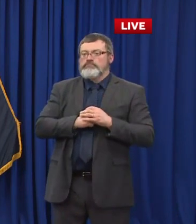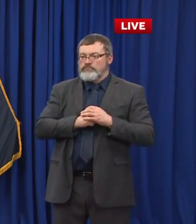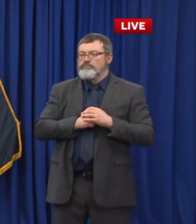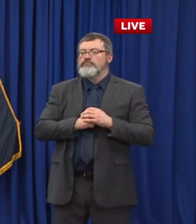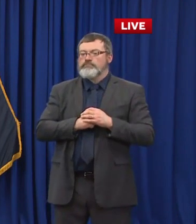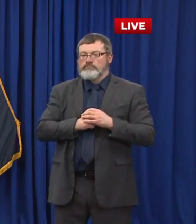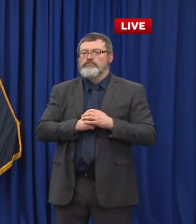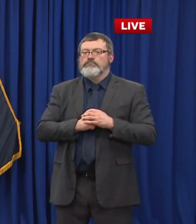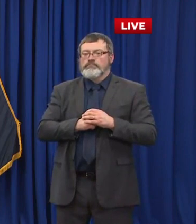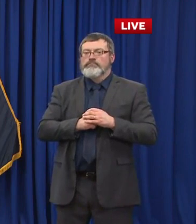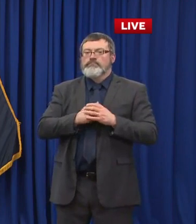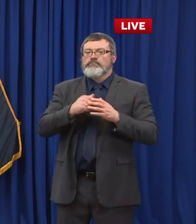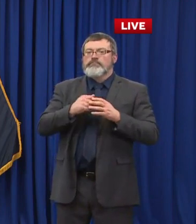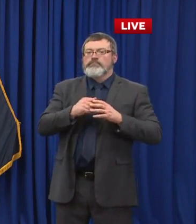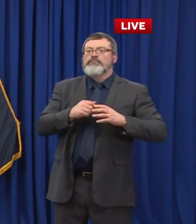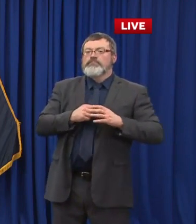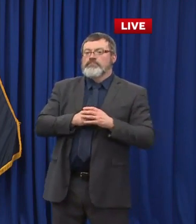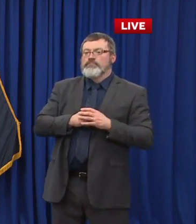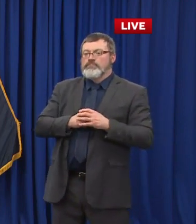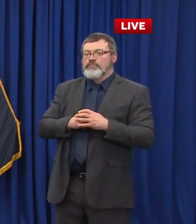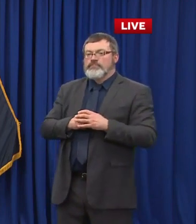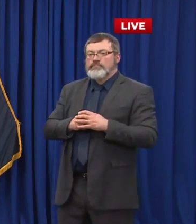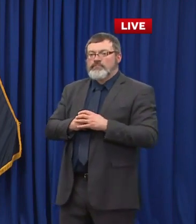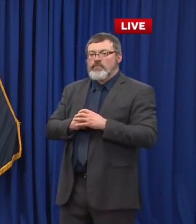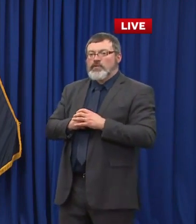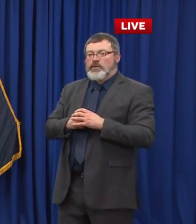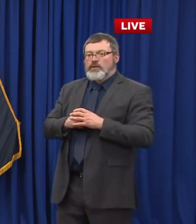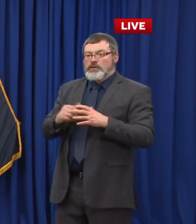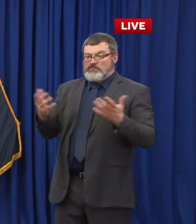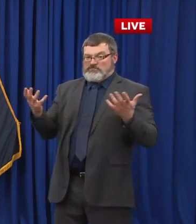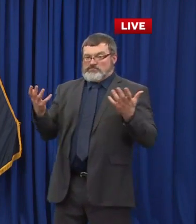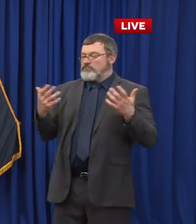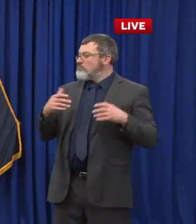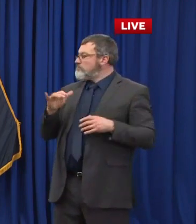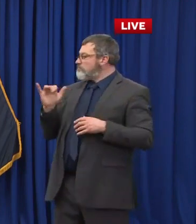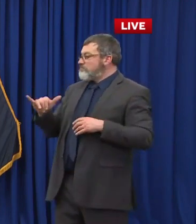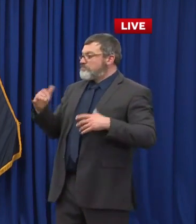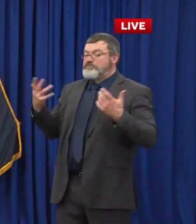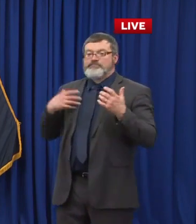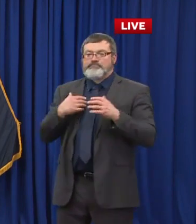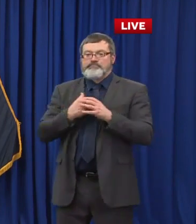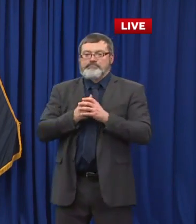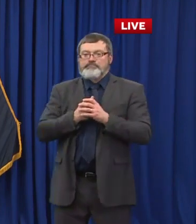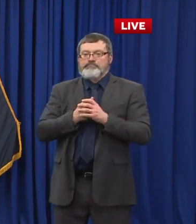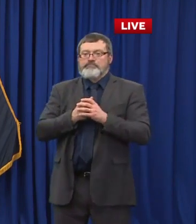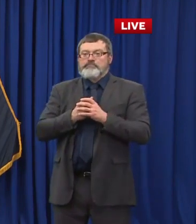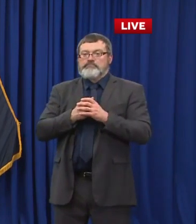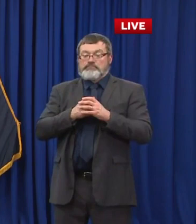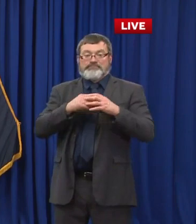Obviously, when we first got in and started, as the second wave started to hit us,